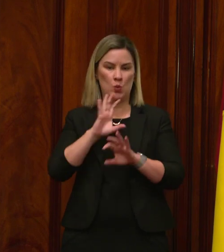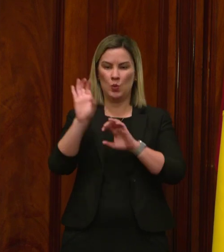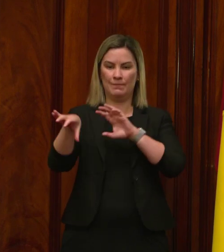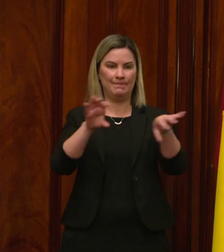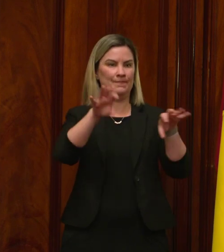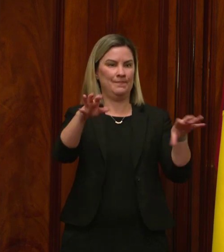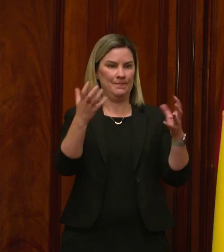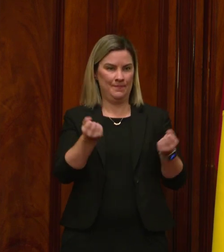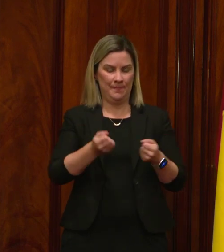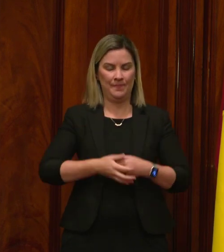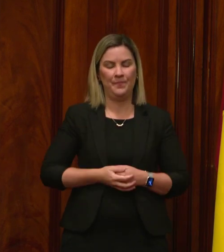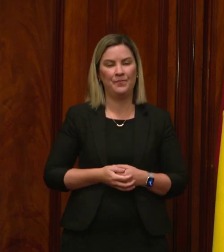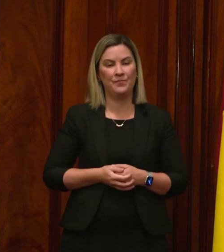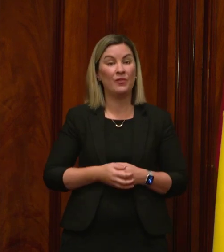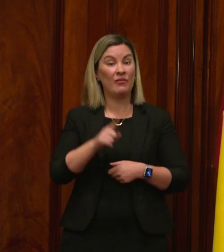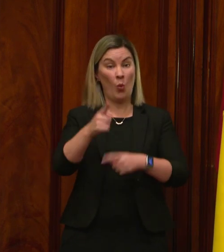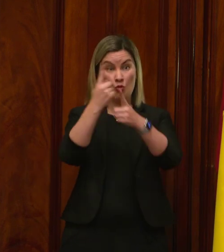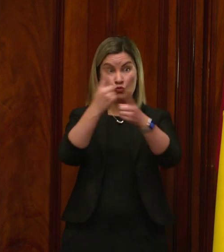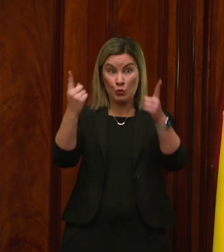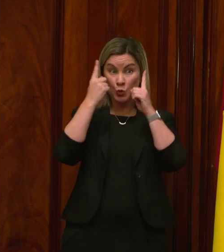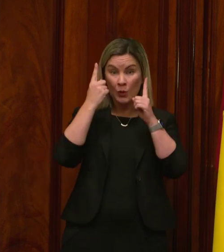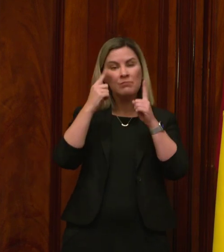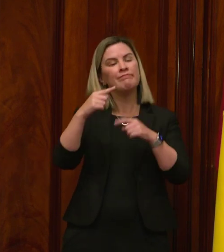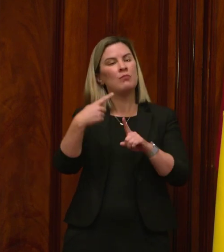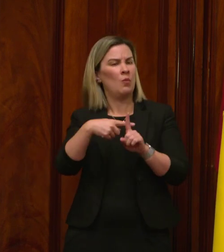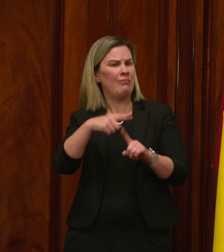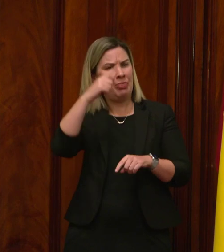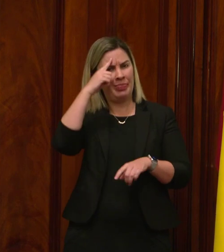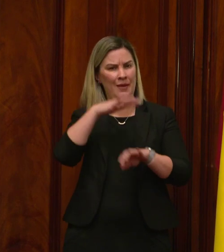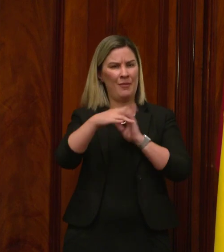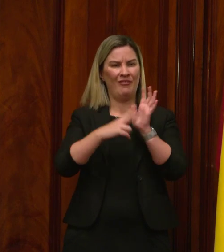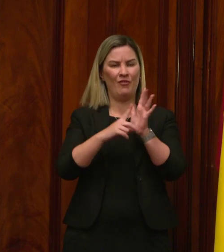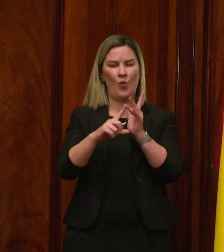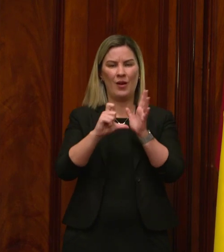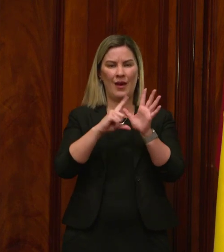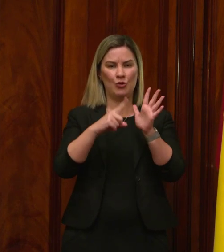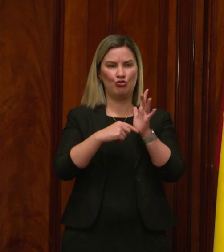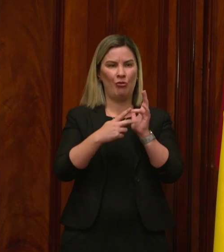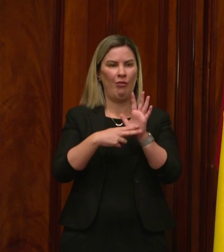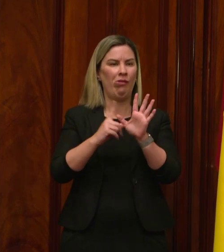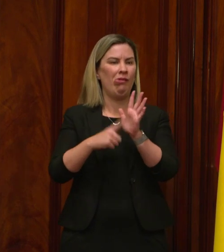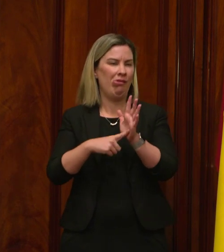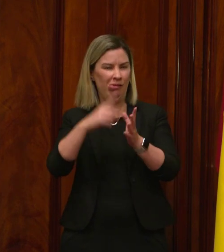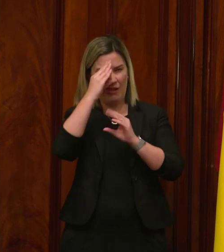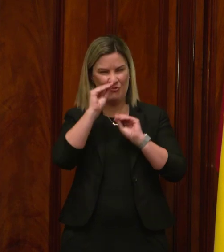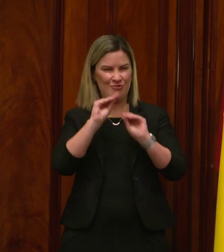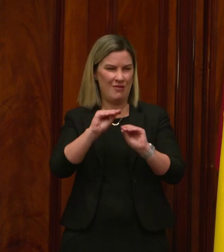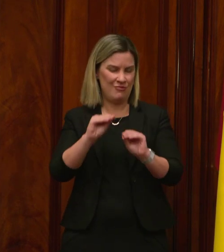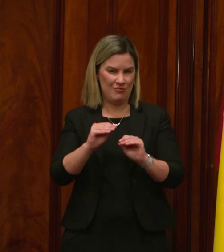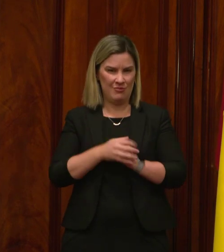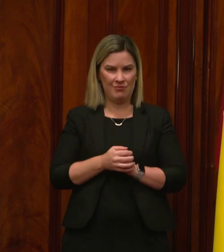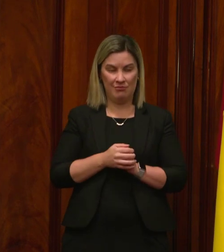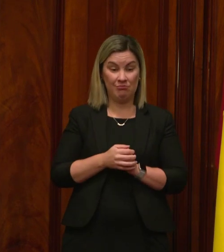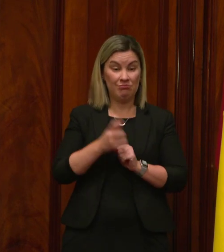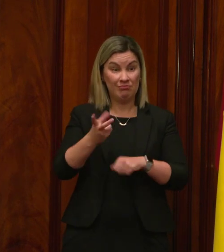For school graduates, the government will also focus on vocational education. Successive generations have been made